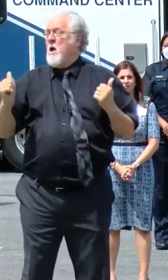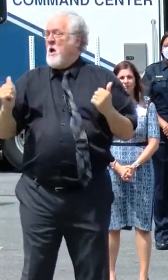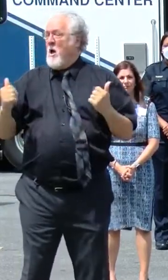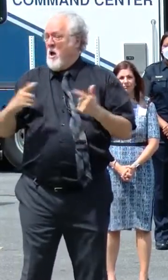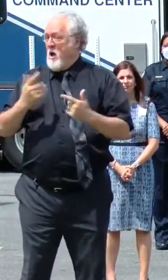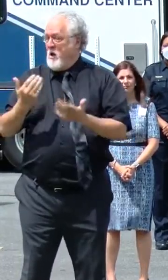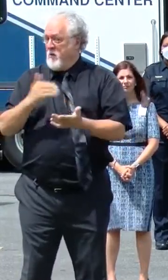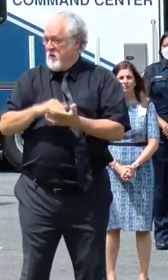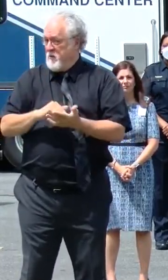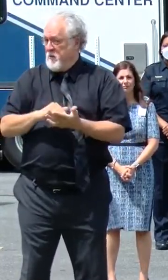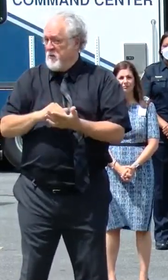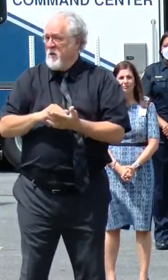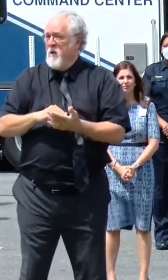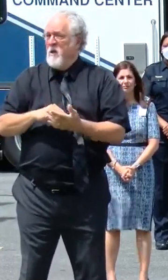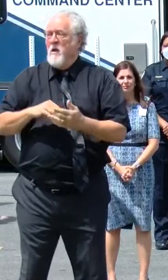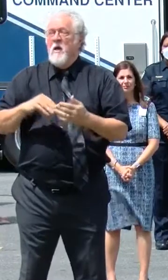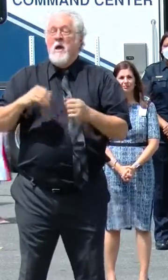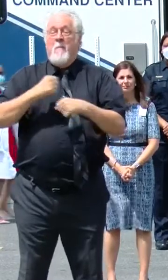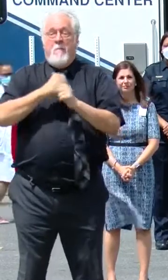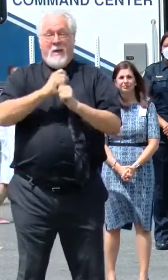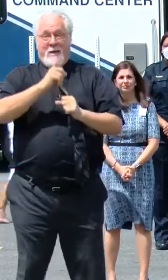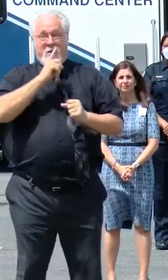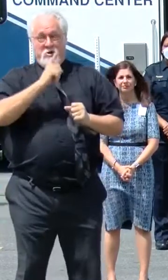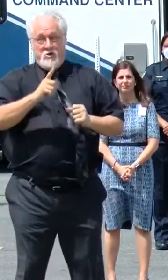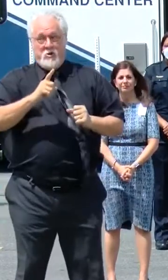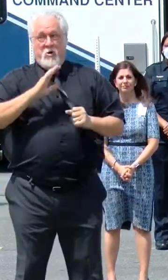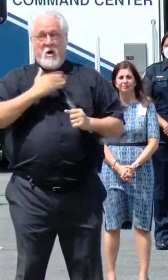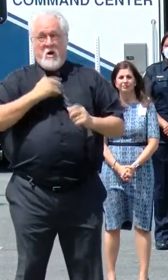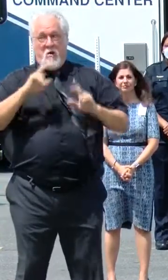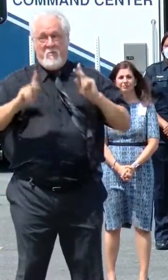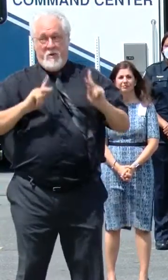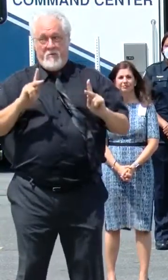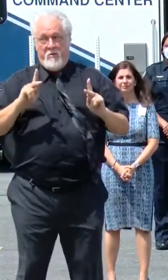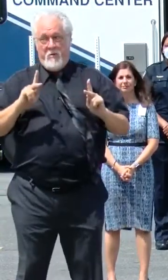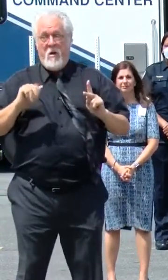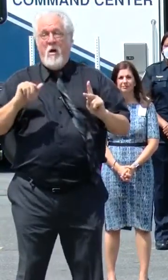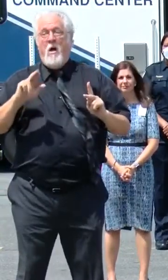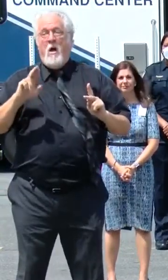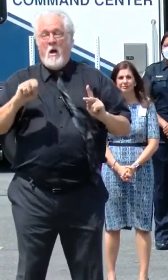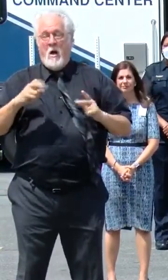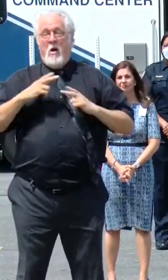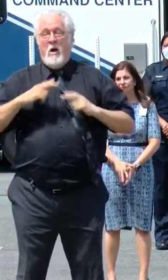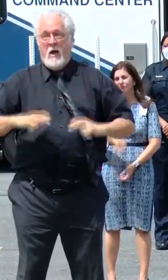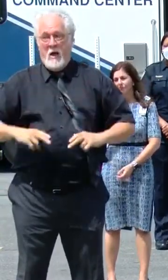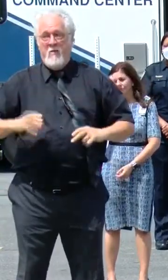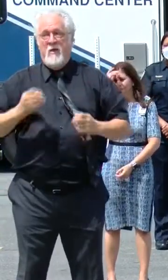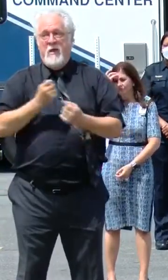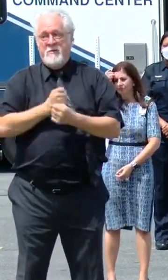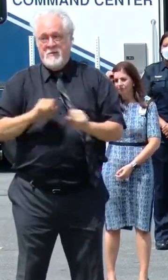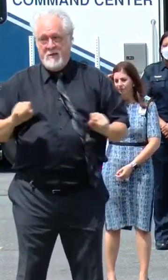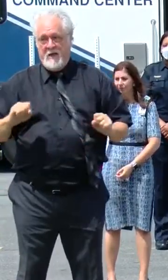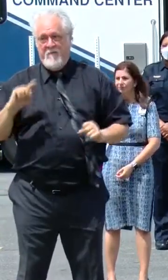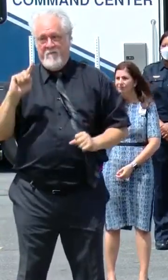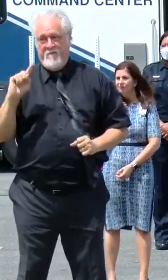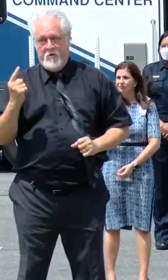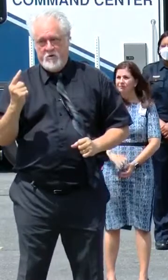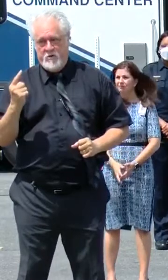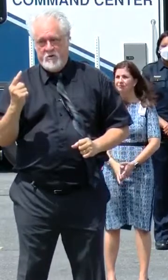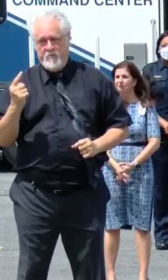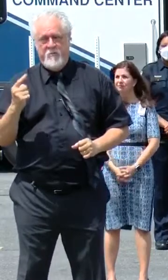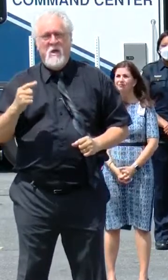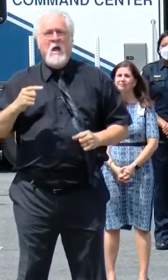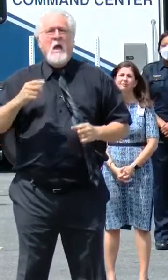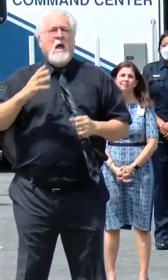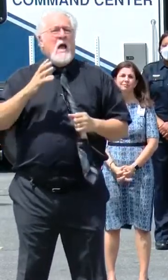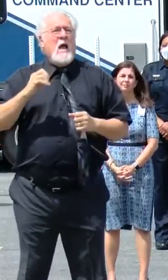against the backdrop of making sure that our citizens are healthy and safe first. And